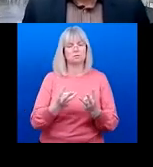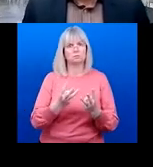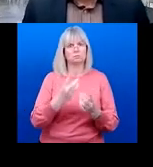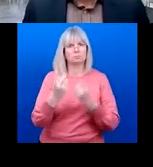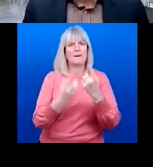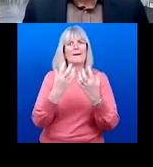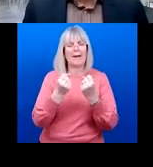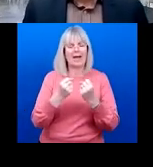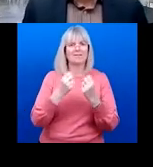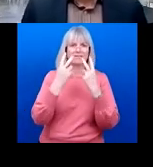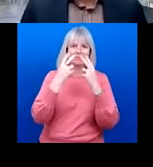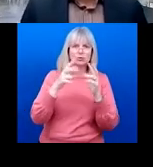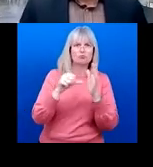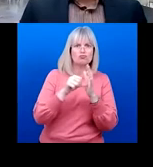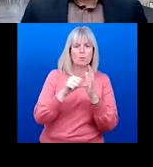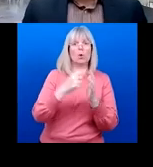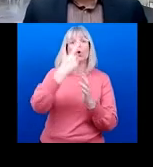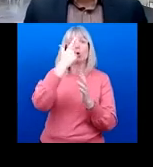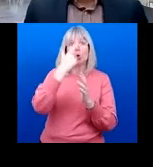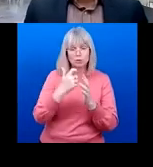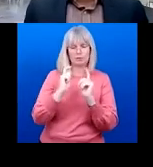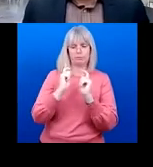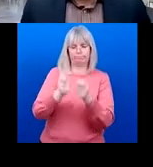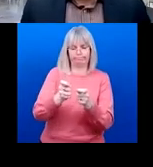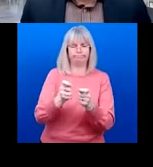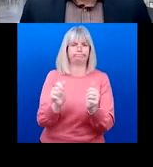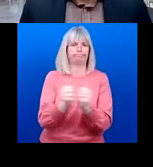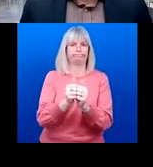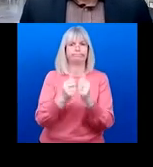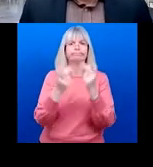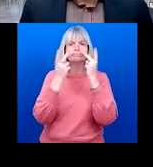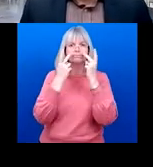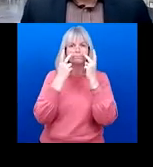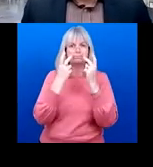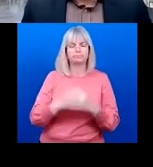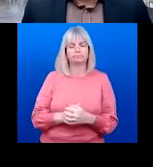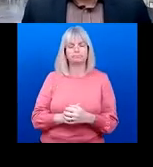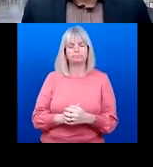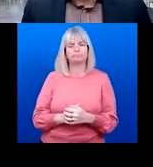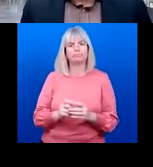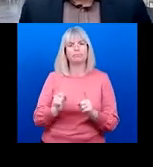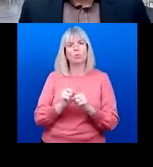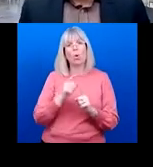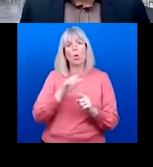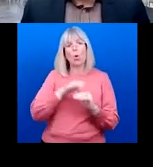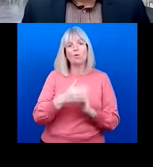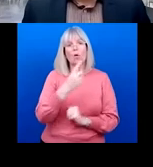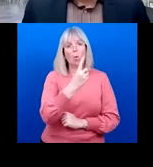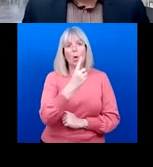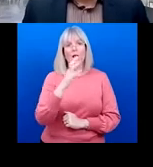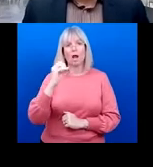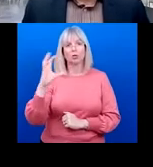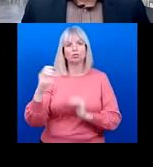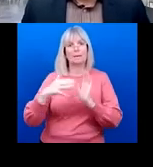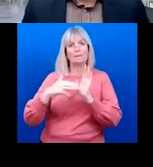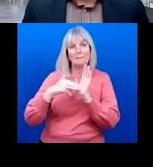with the appropriate pair of spectacles. Alakos also have over 100 million people globally with moderate or severe distance vision